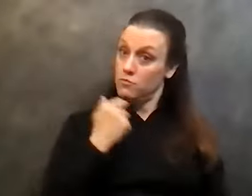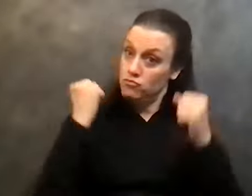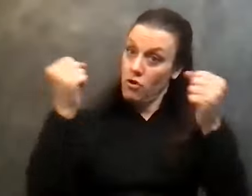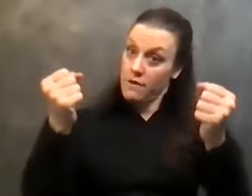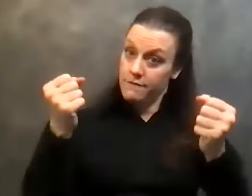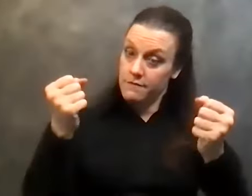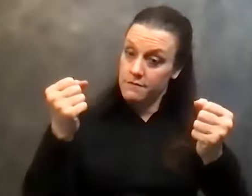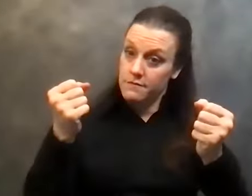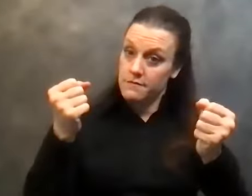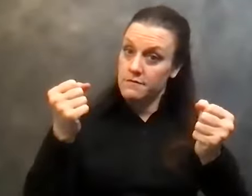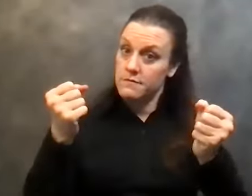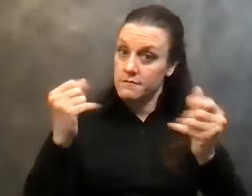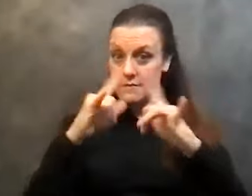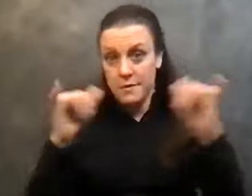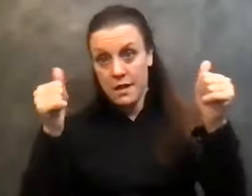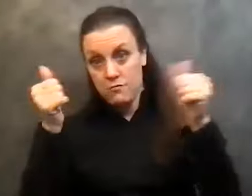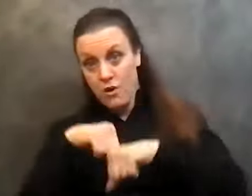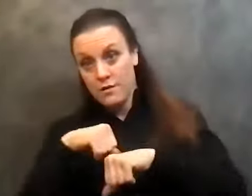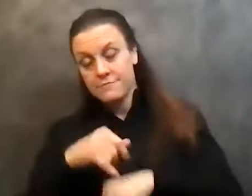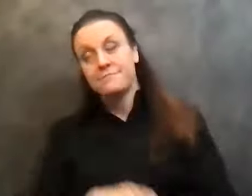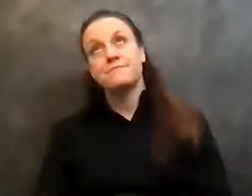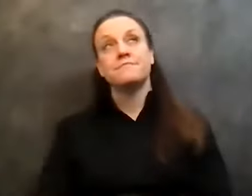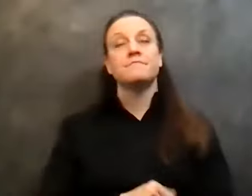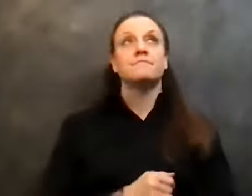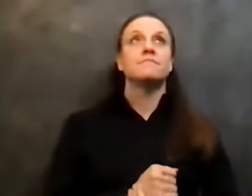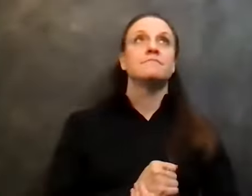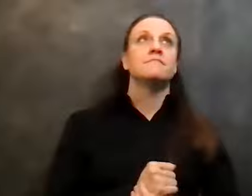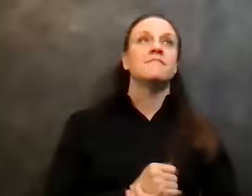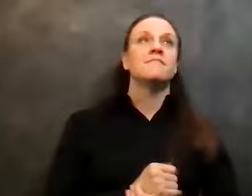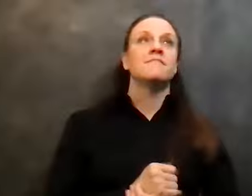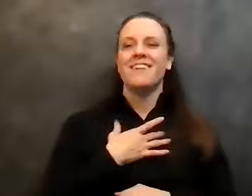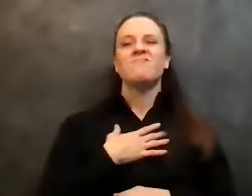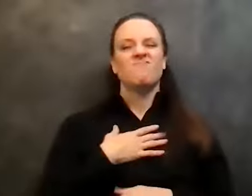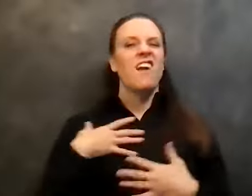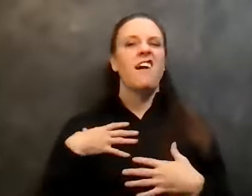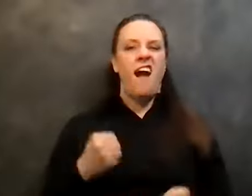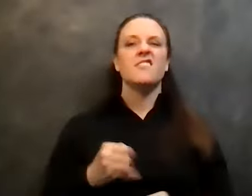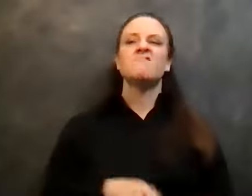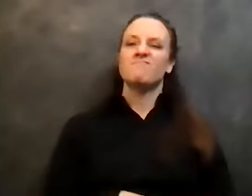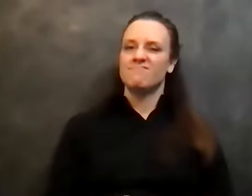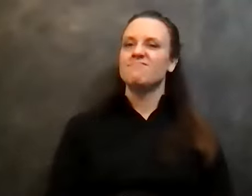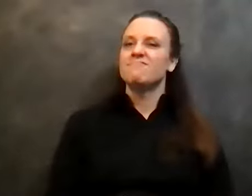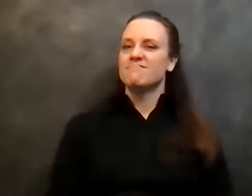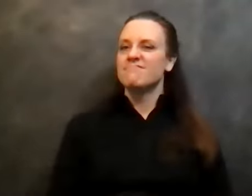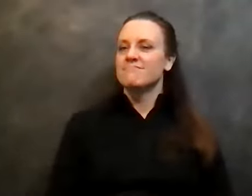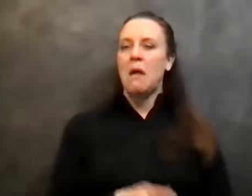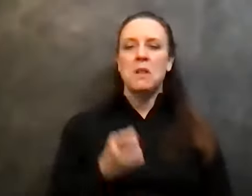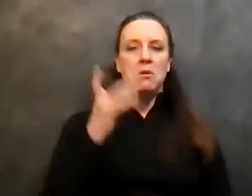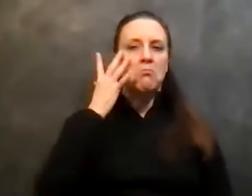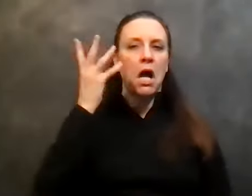drinking, you know, I always felt like, um, I always felt more confident, you know, with a really big buzz on to get behind